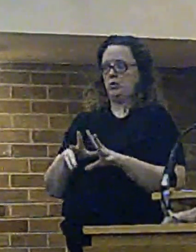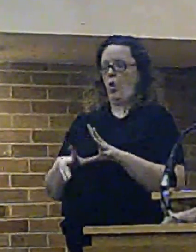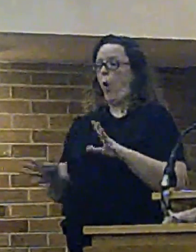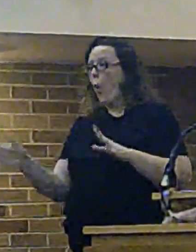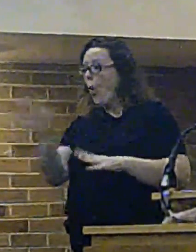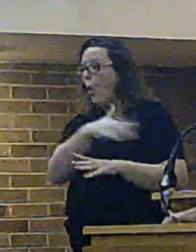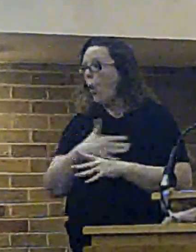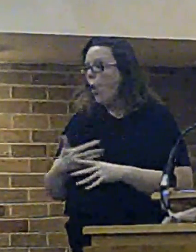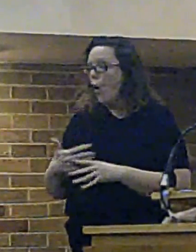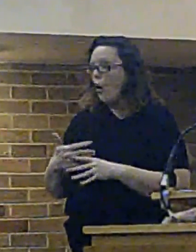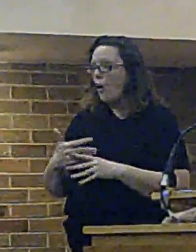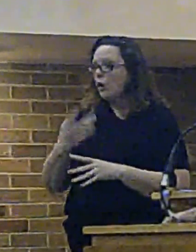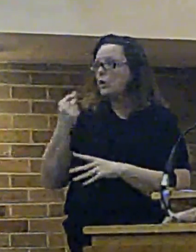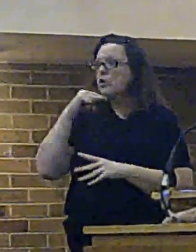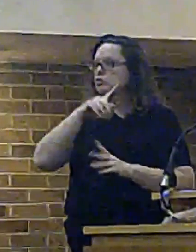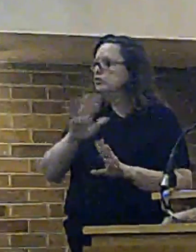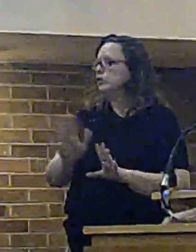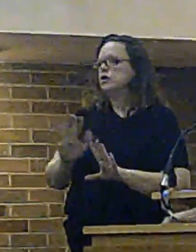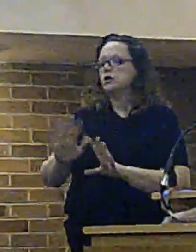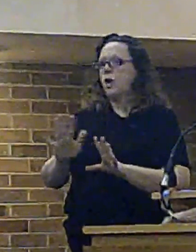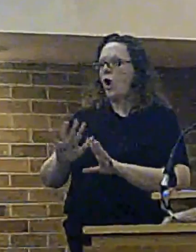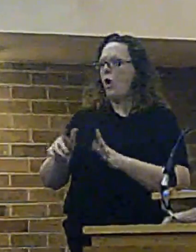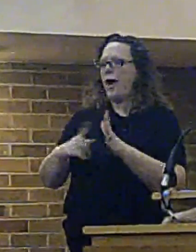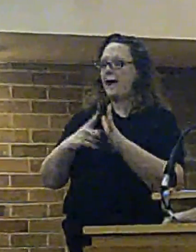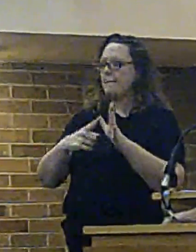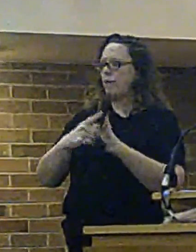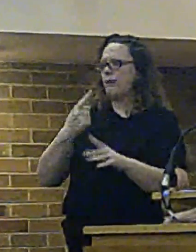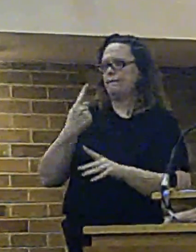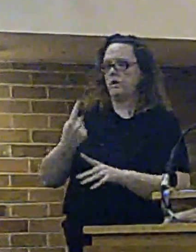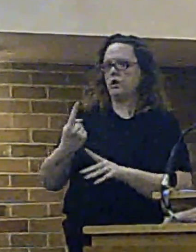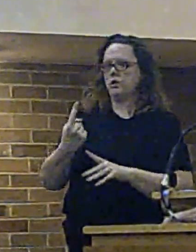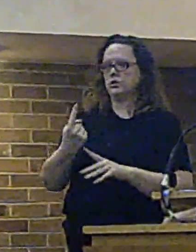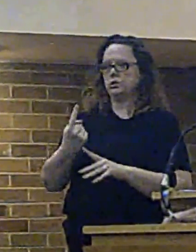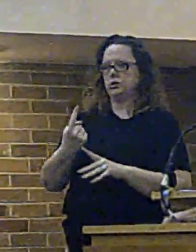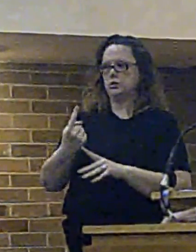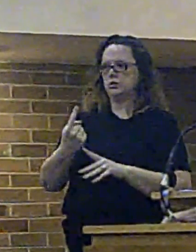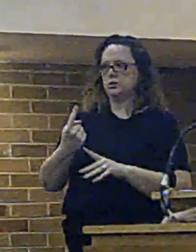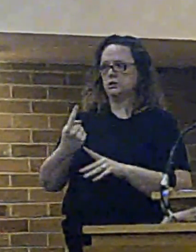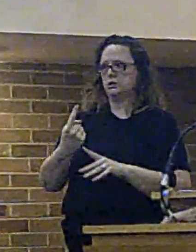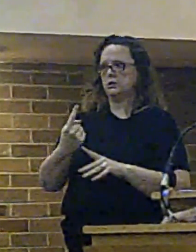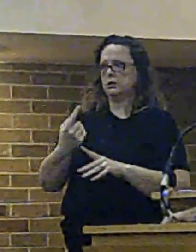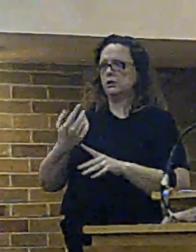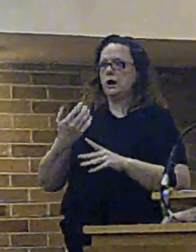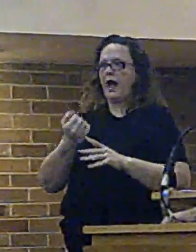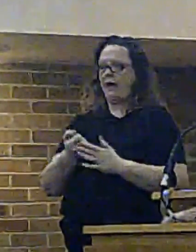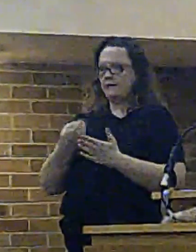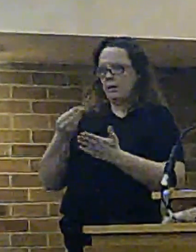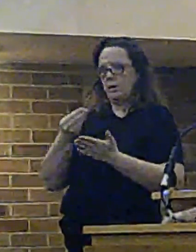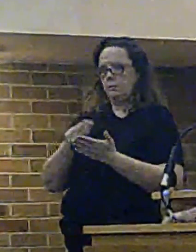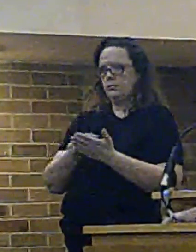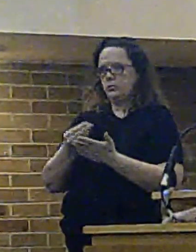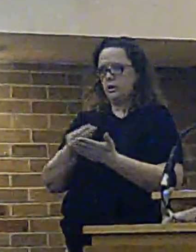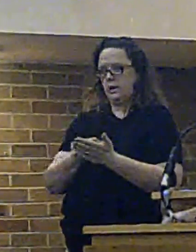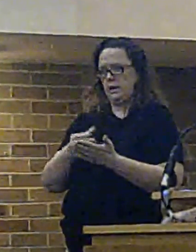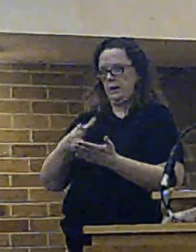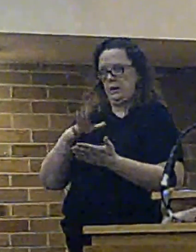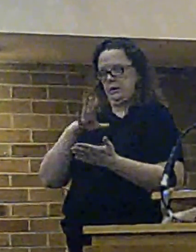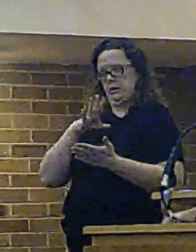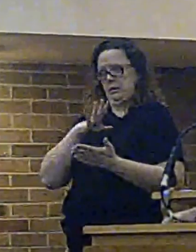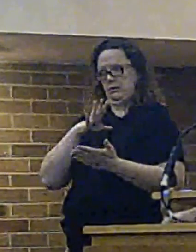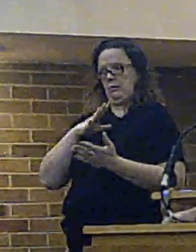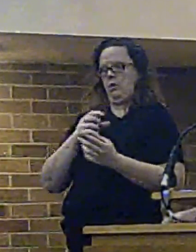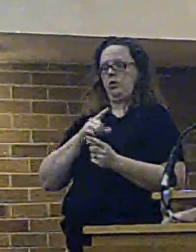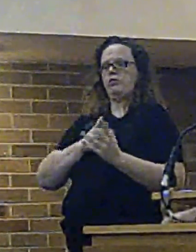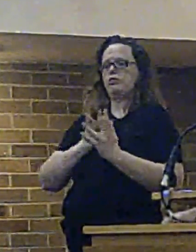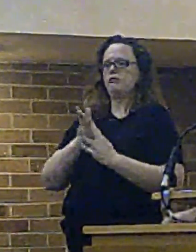2015. The authority will use reserves to smooth out those post deductions through natural